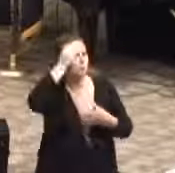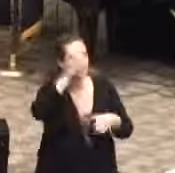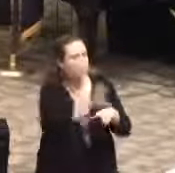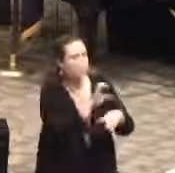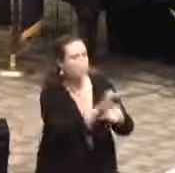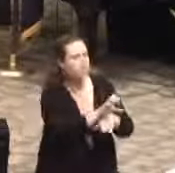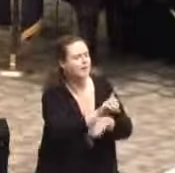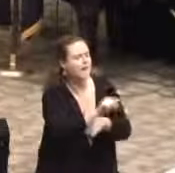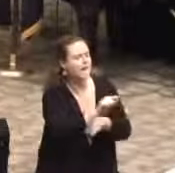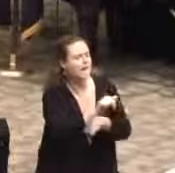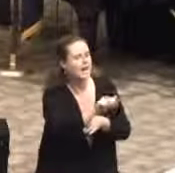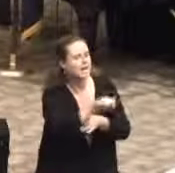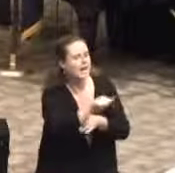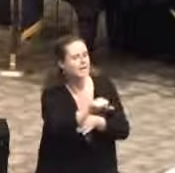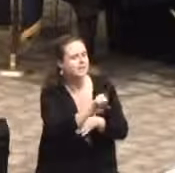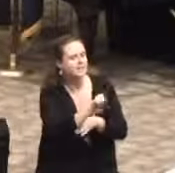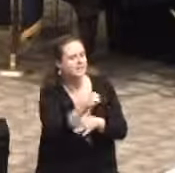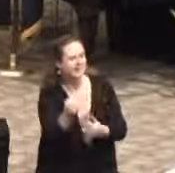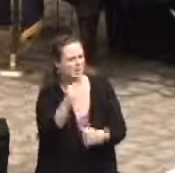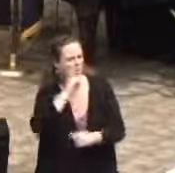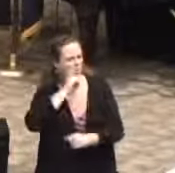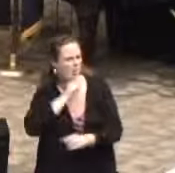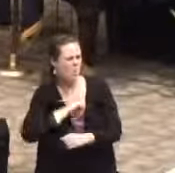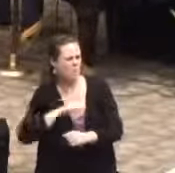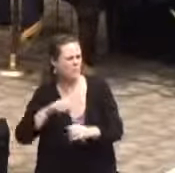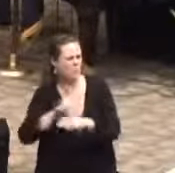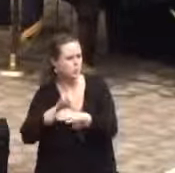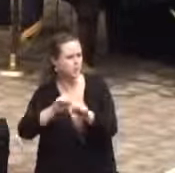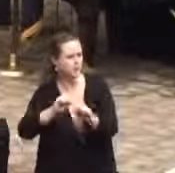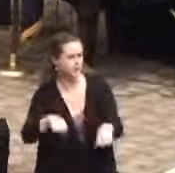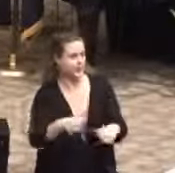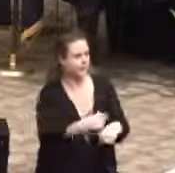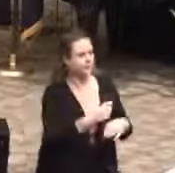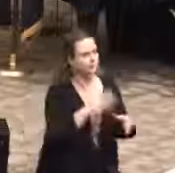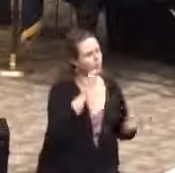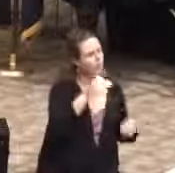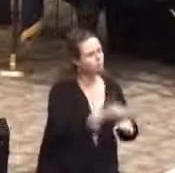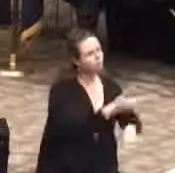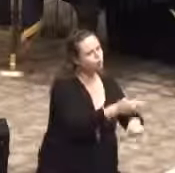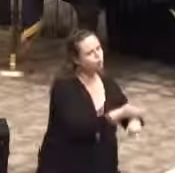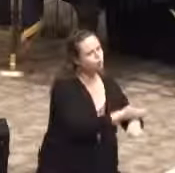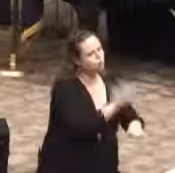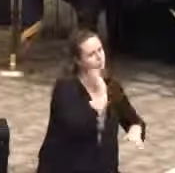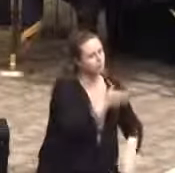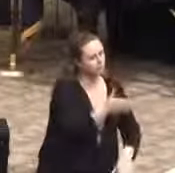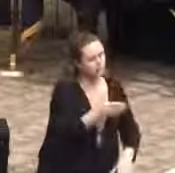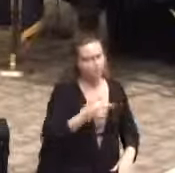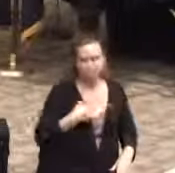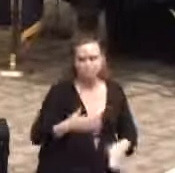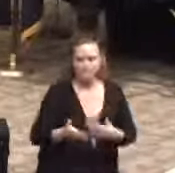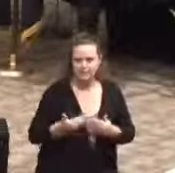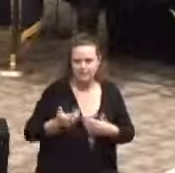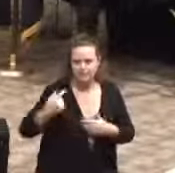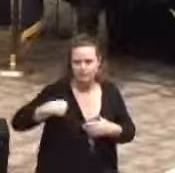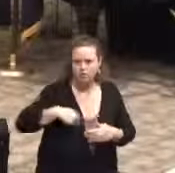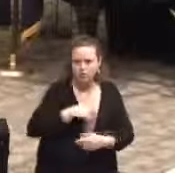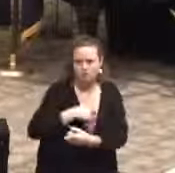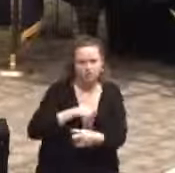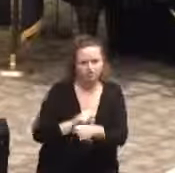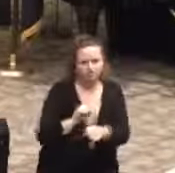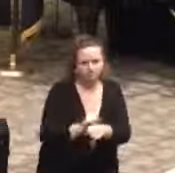The one that we're using now is quite antiquated. And we're hoping that that will make each of our jobs much easier. Coming in